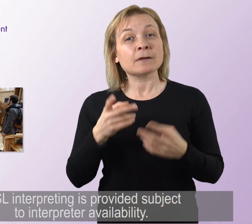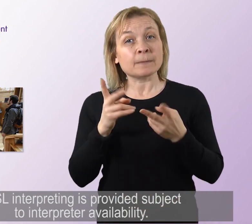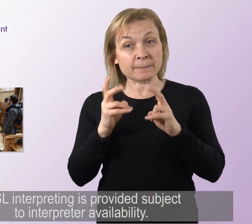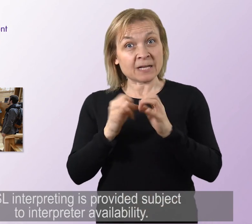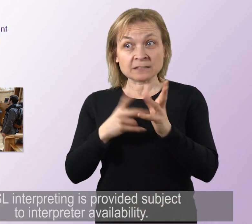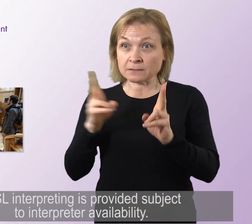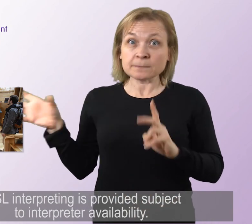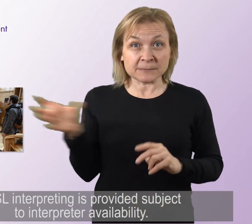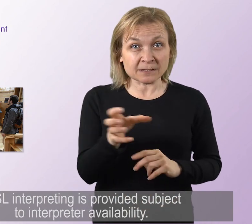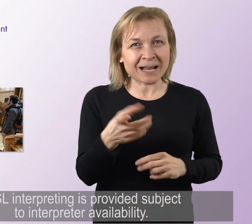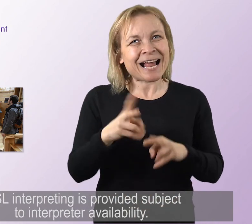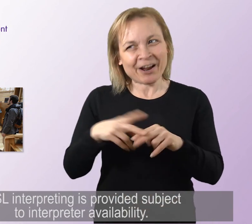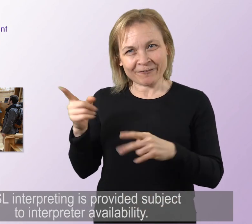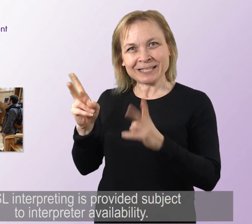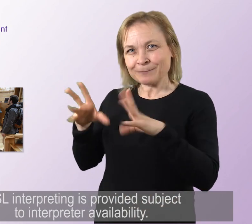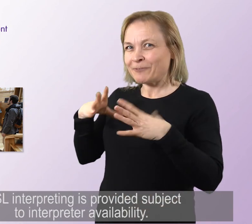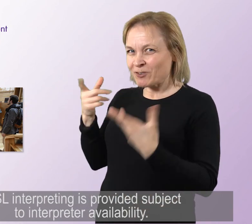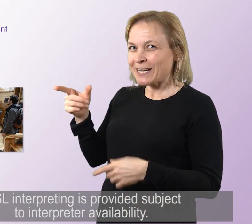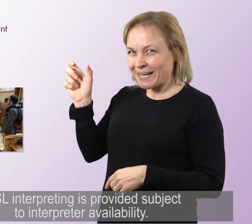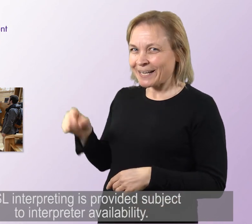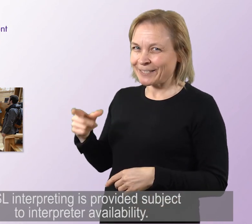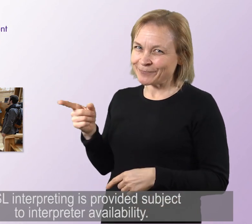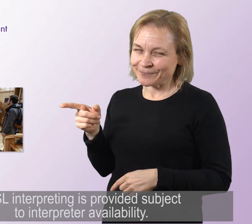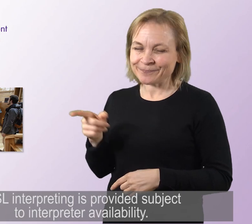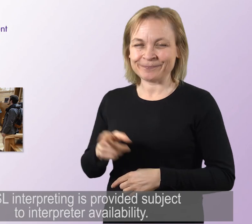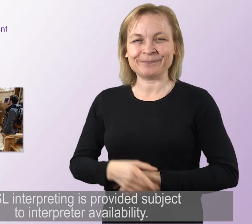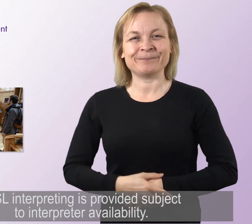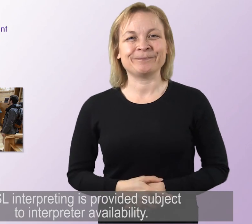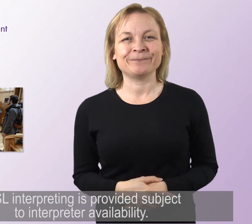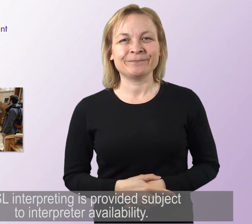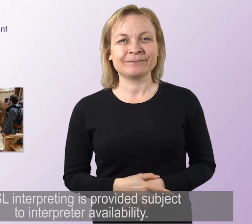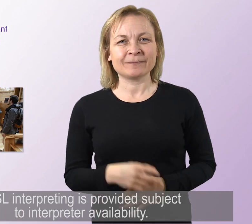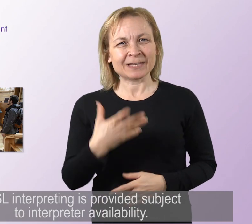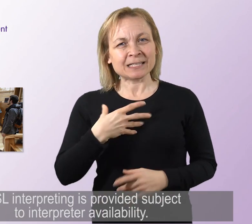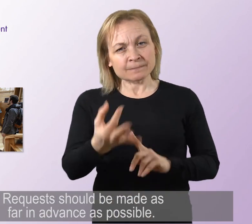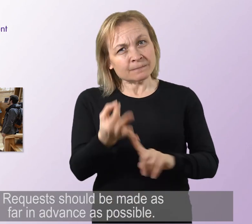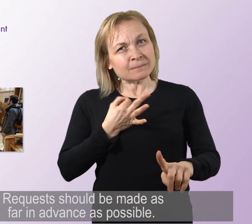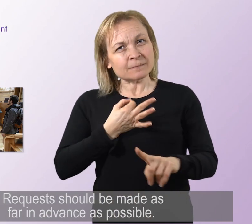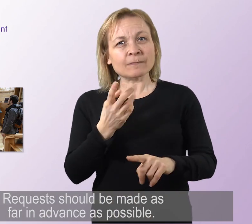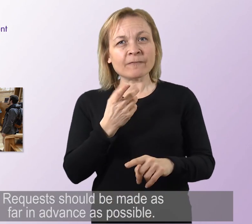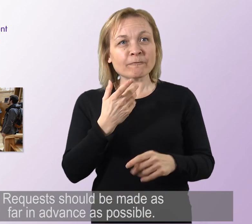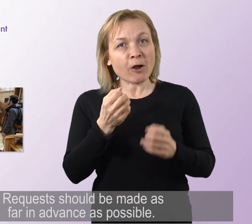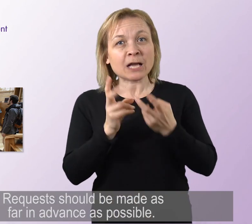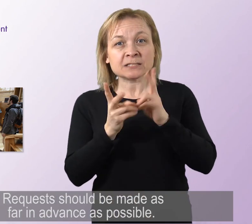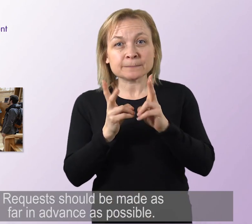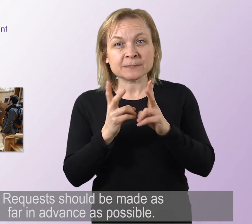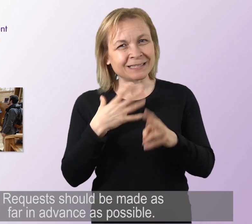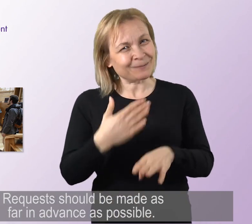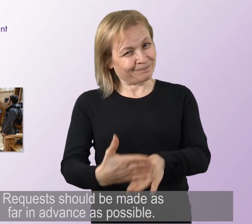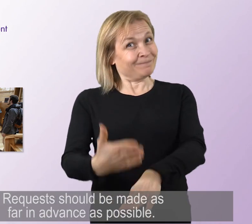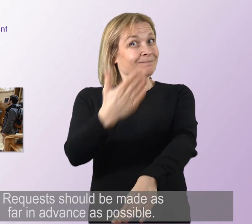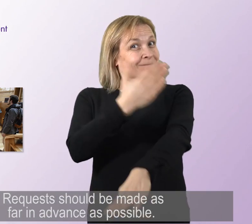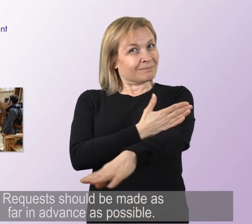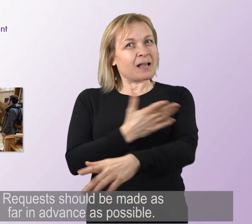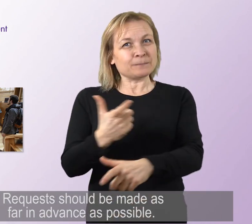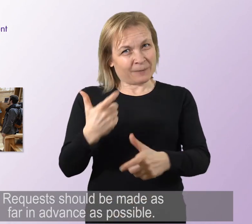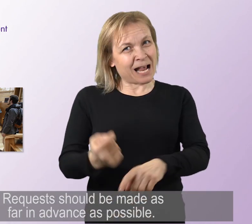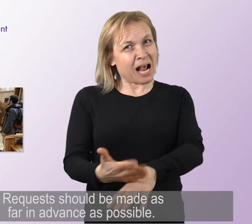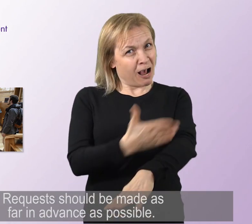BSL interpreting is provided subject to interpreter availability Requests should be made as far in